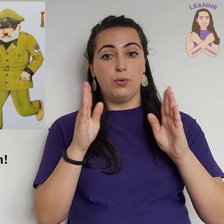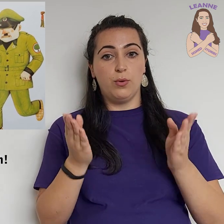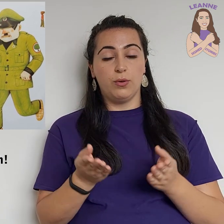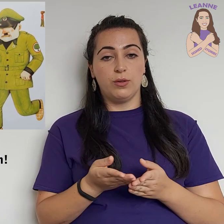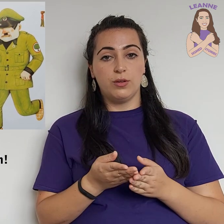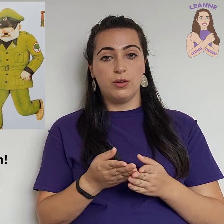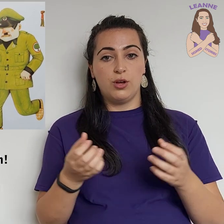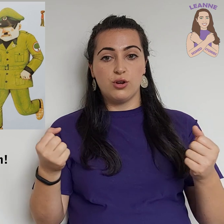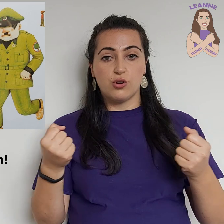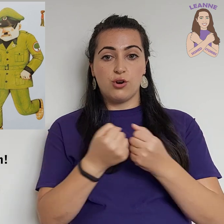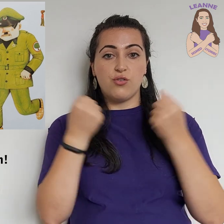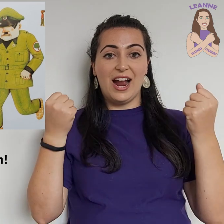ball. Crash!